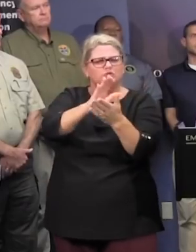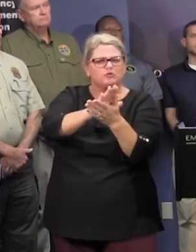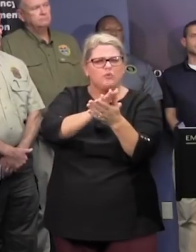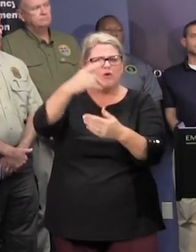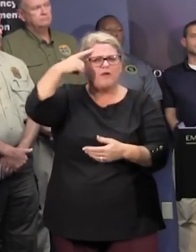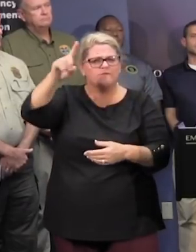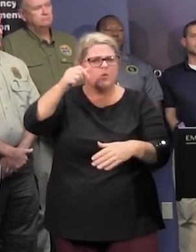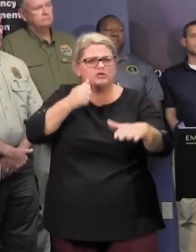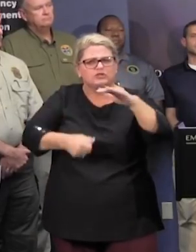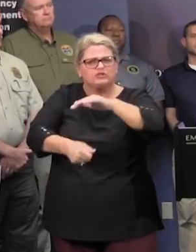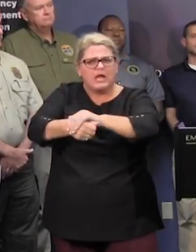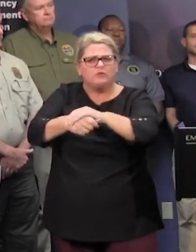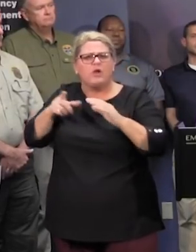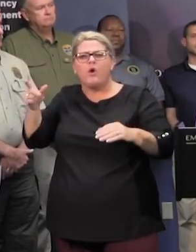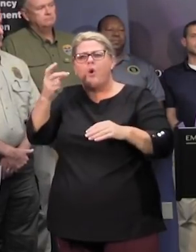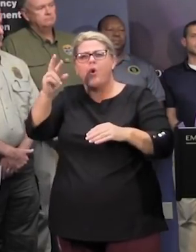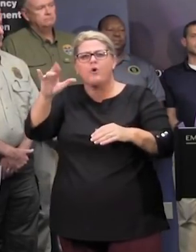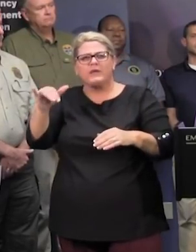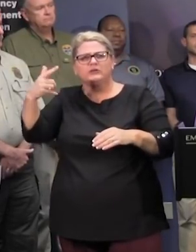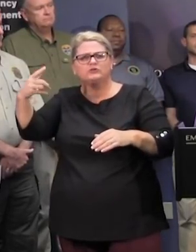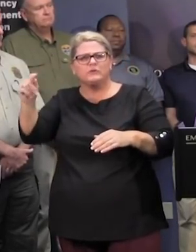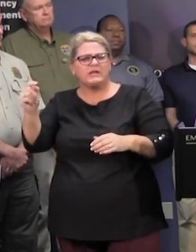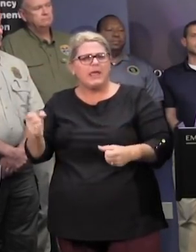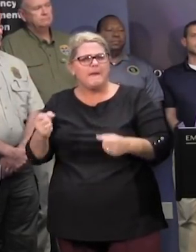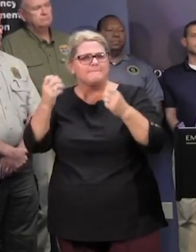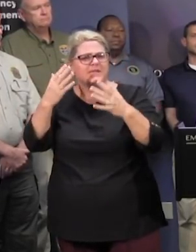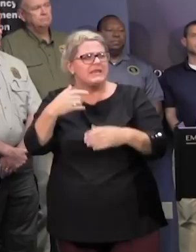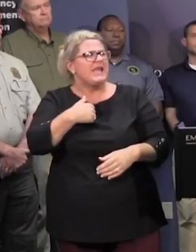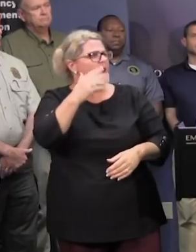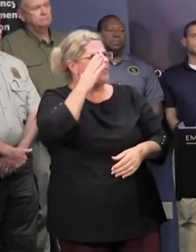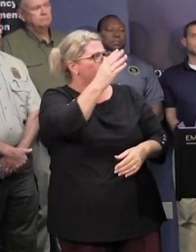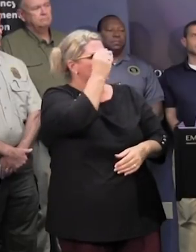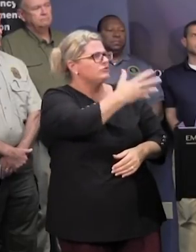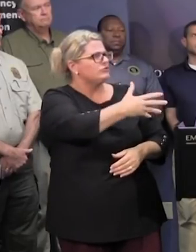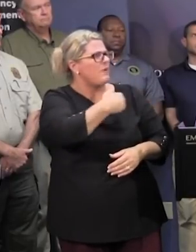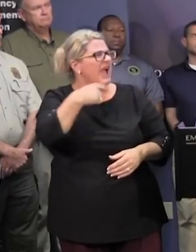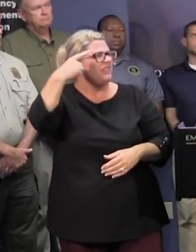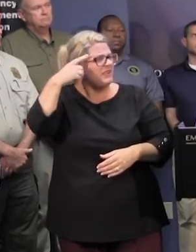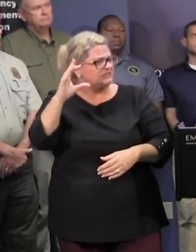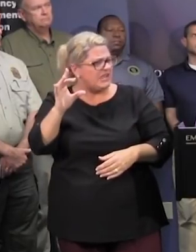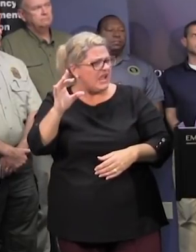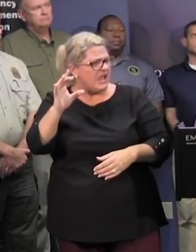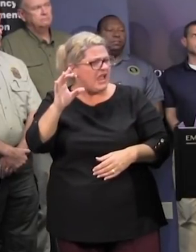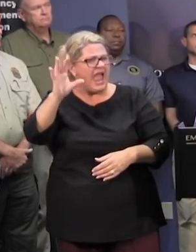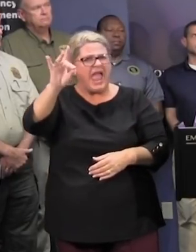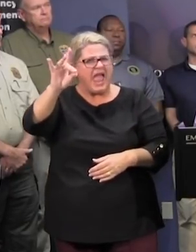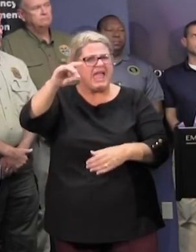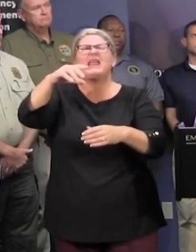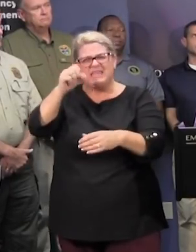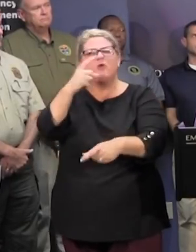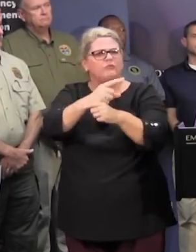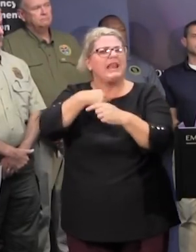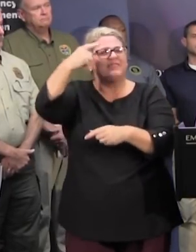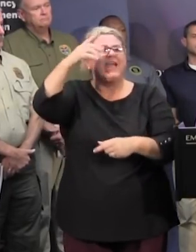ory and georgetown counties uh i can uh get that back i don't have the specific list is it eight in ory i believe